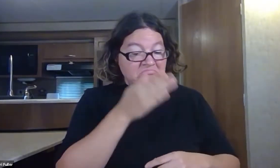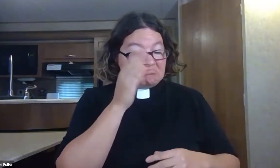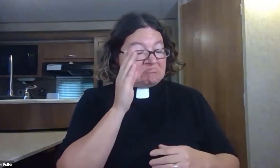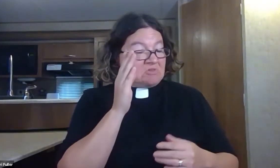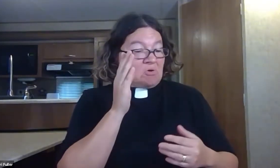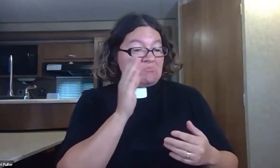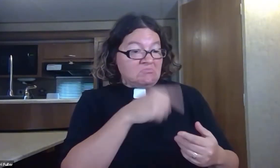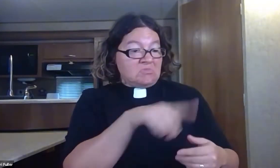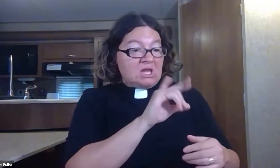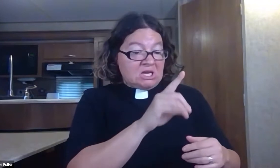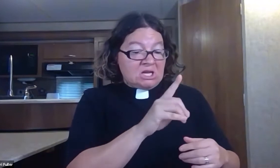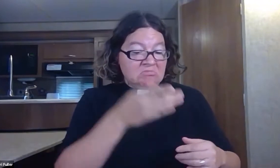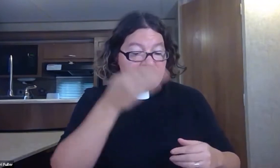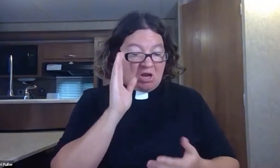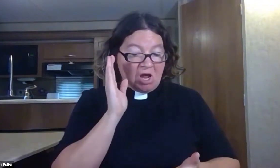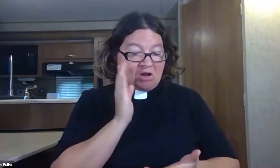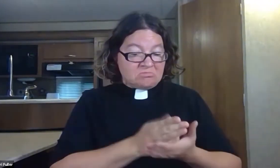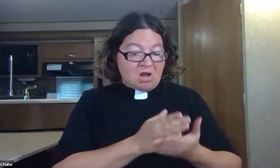So God stopped planning to destroy them,